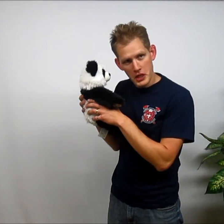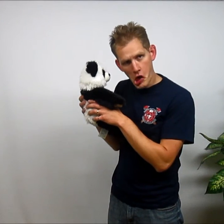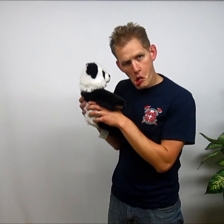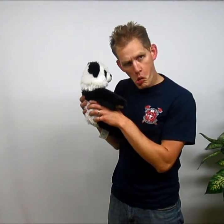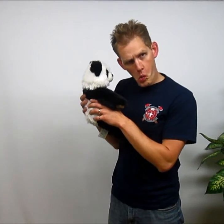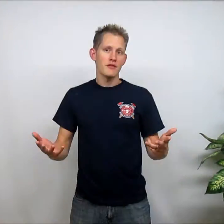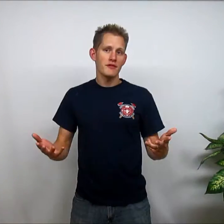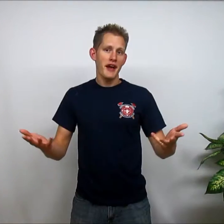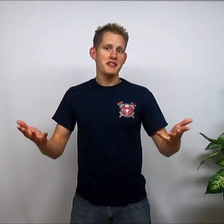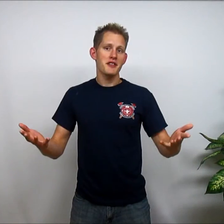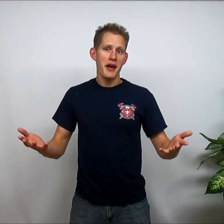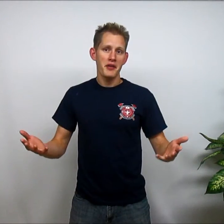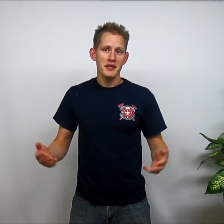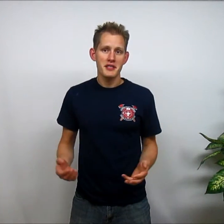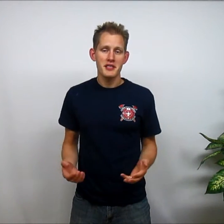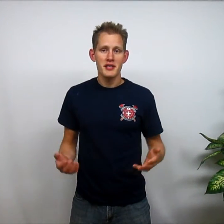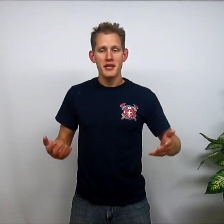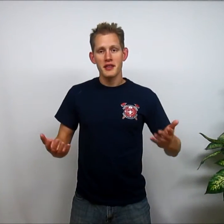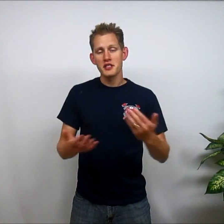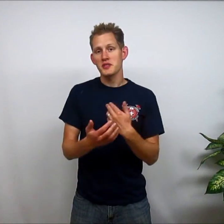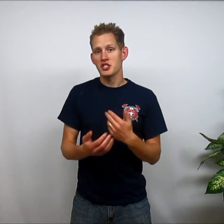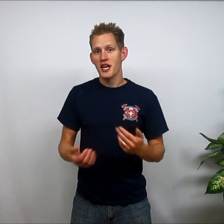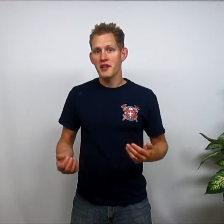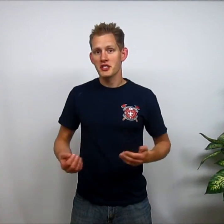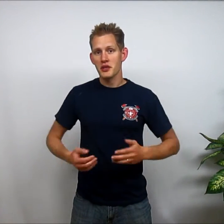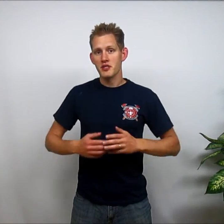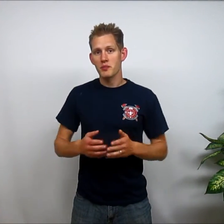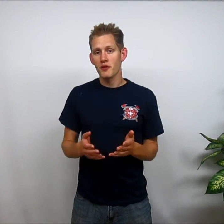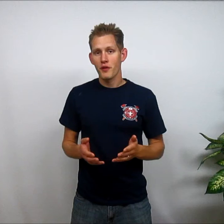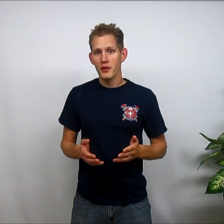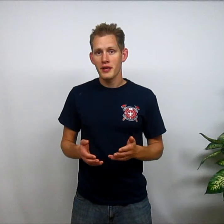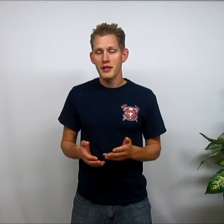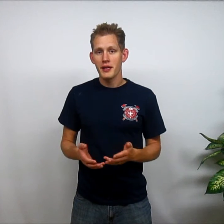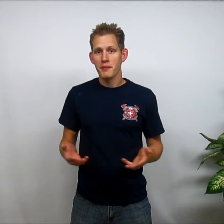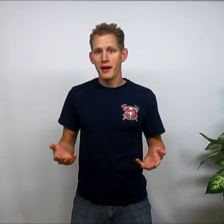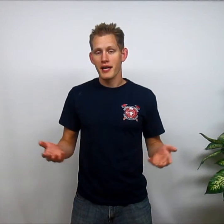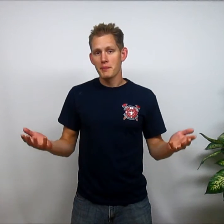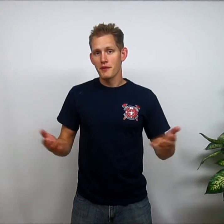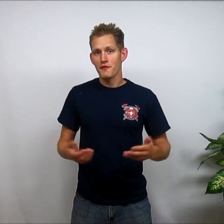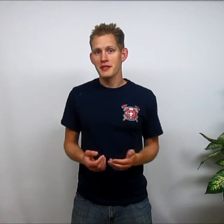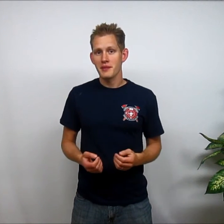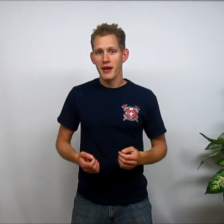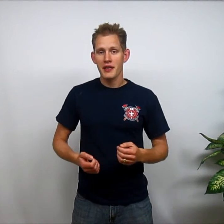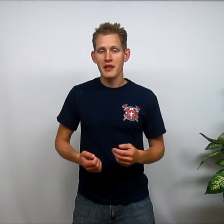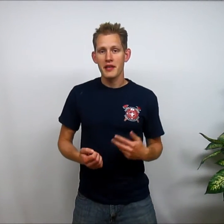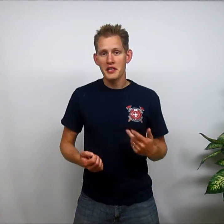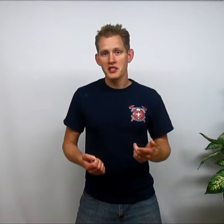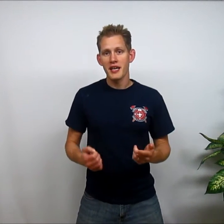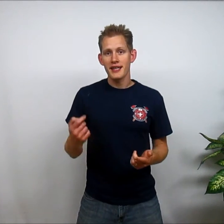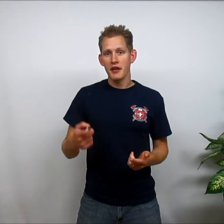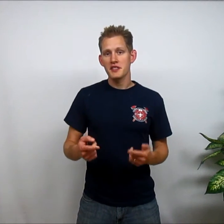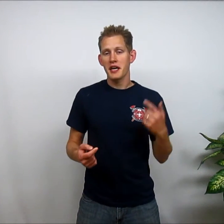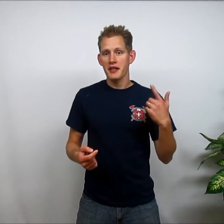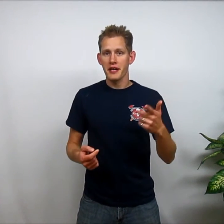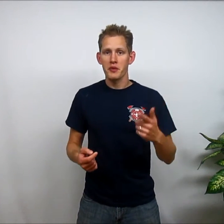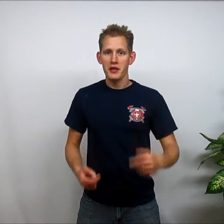know? Fact of the matter is, this was a challenge that was put forward by a couple of friends of mine in the Internet Lifestyle Network.